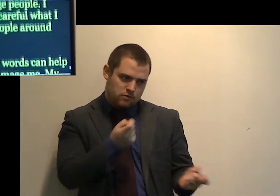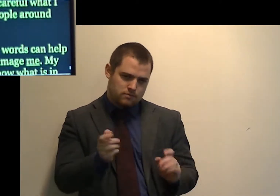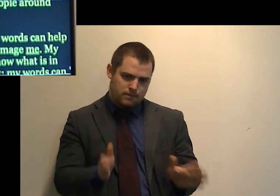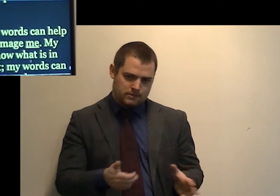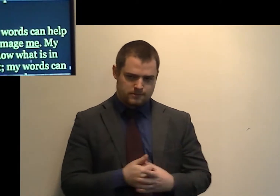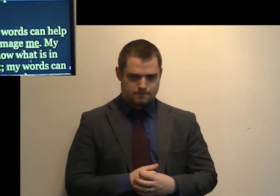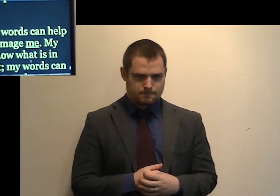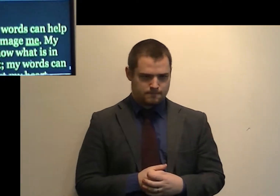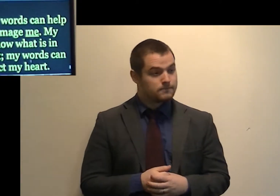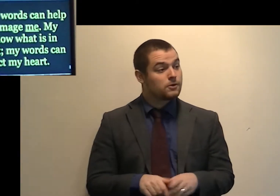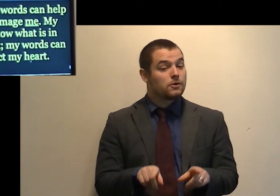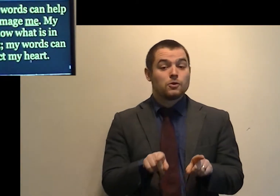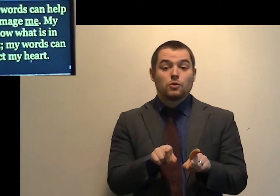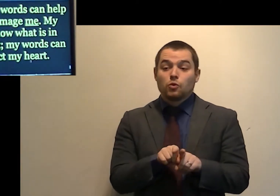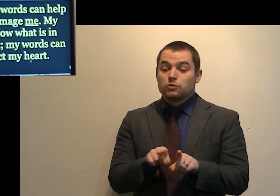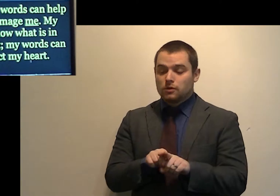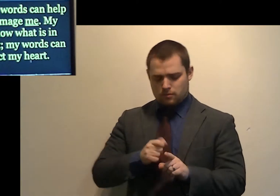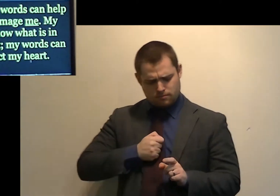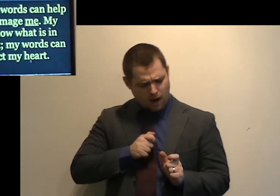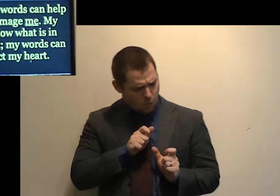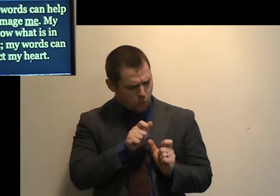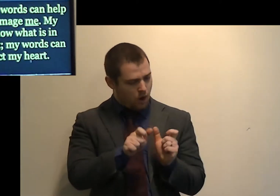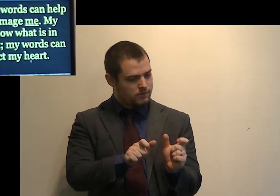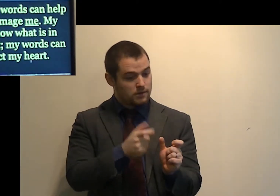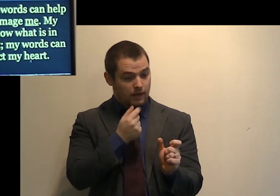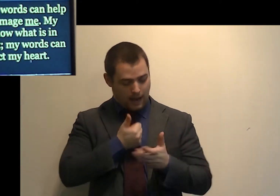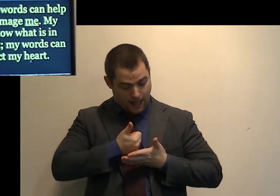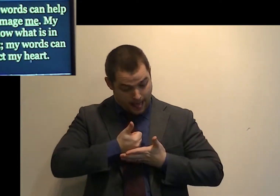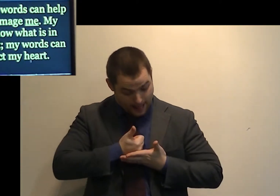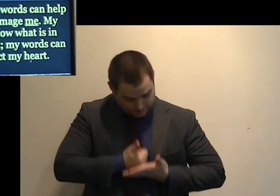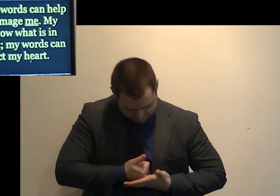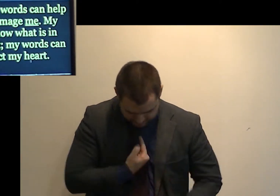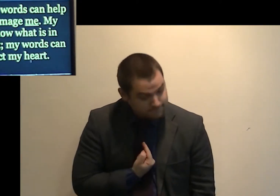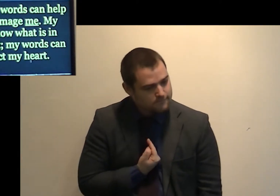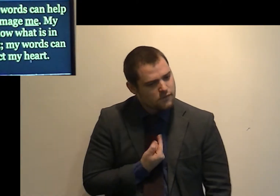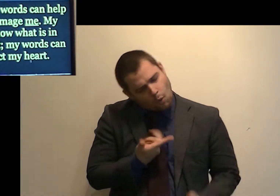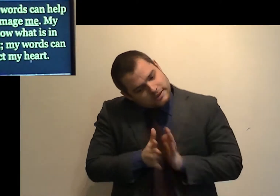Also, my words can help me or damage me.